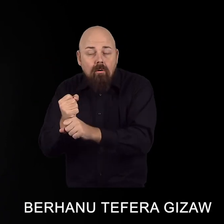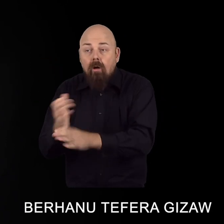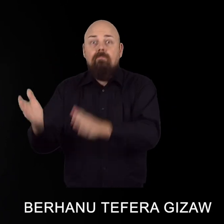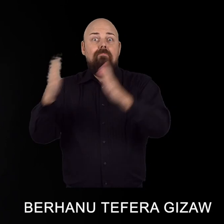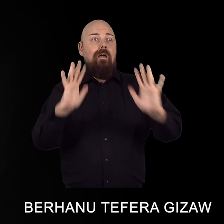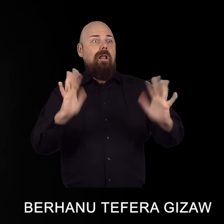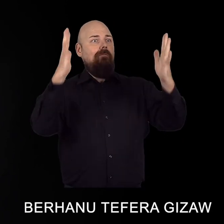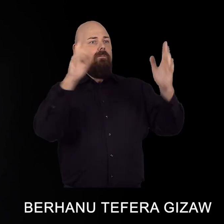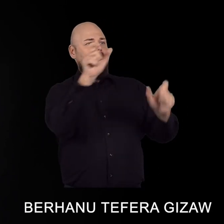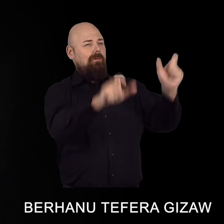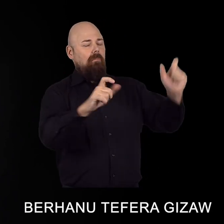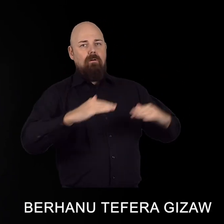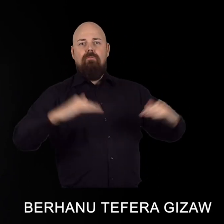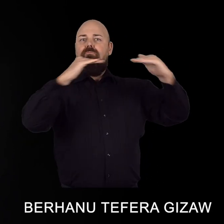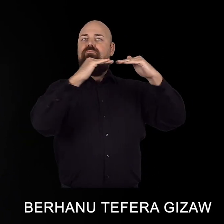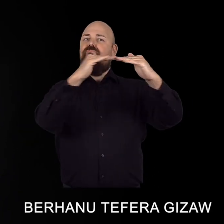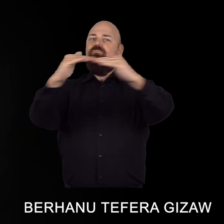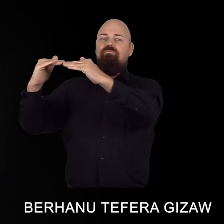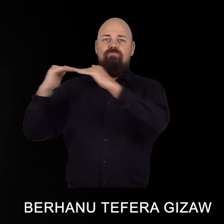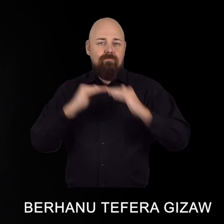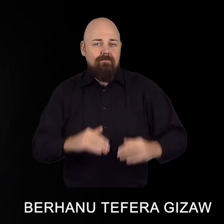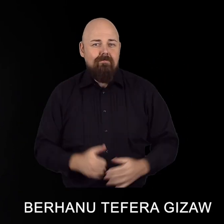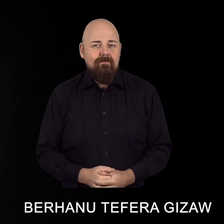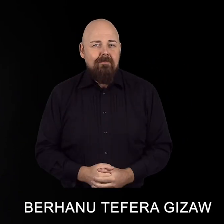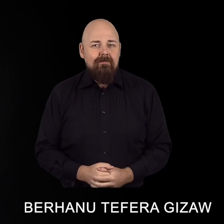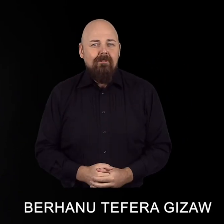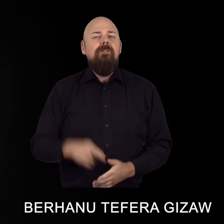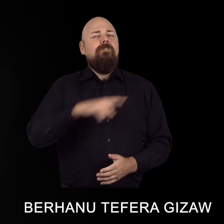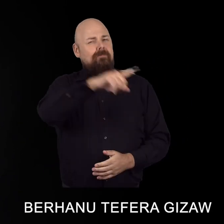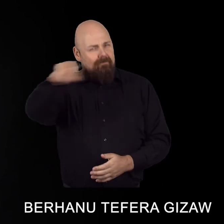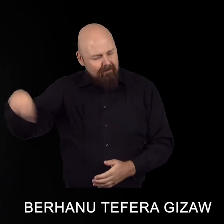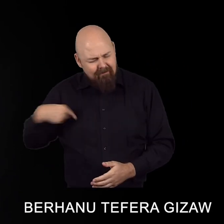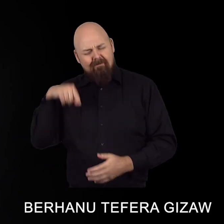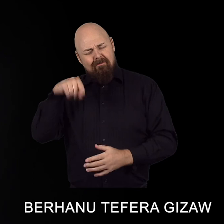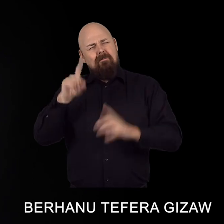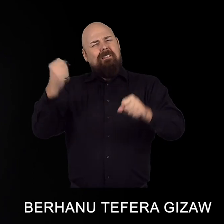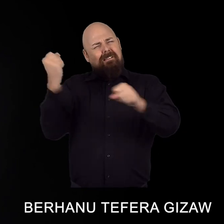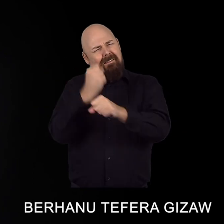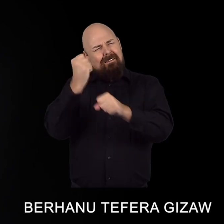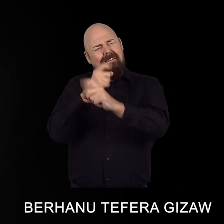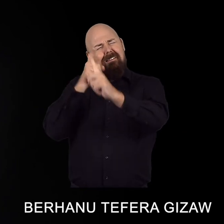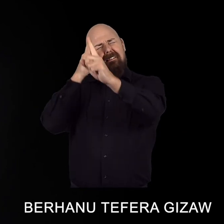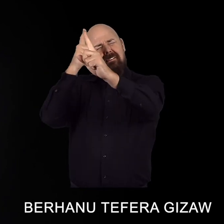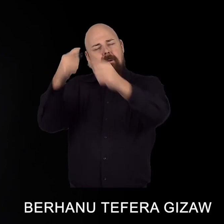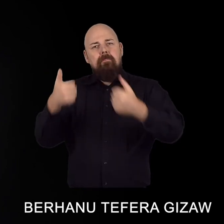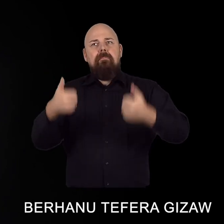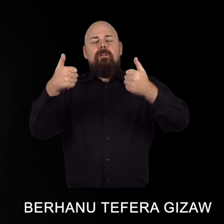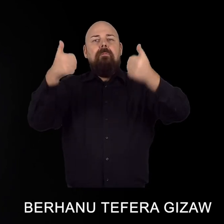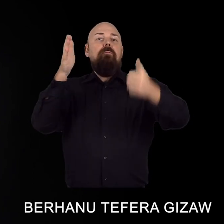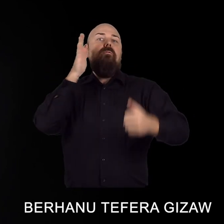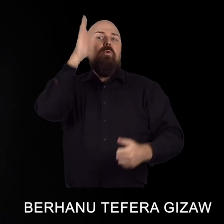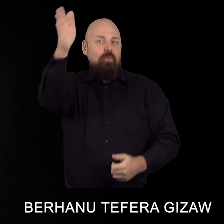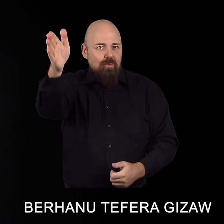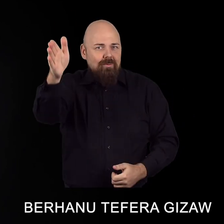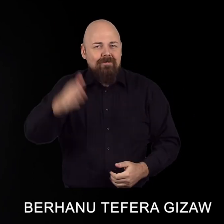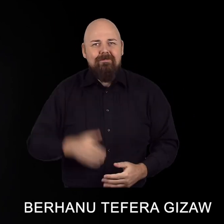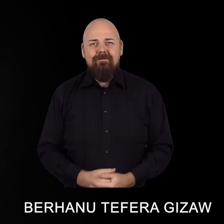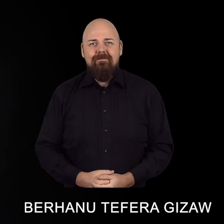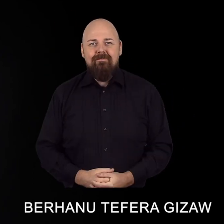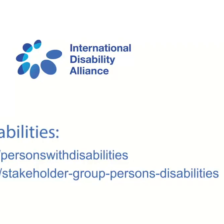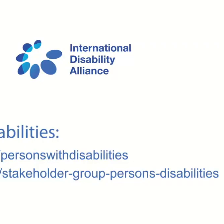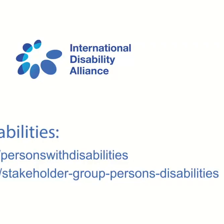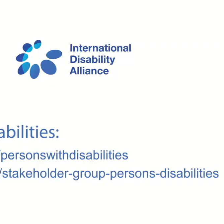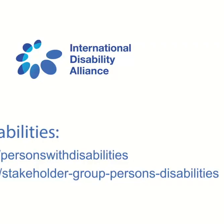and they also have access to employment with equal access to others. Let's work towards a better future for all.